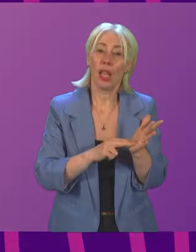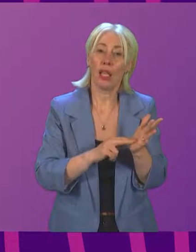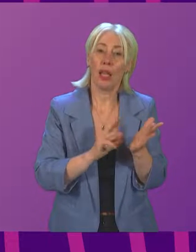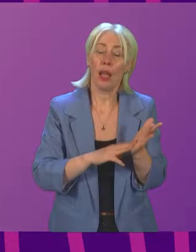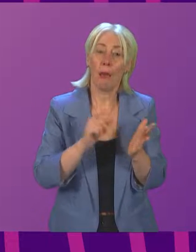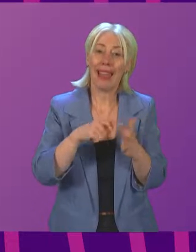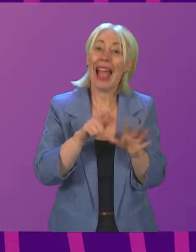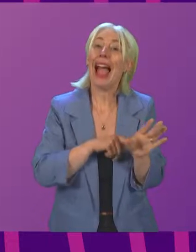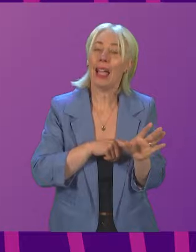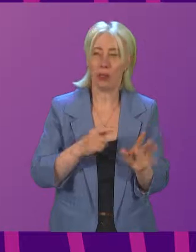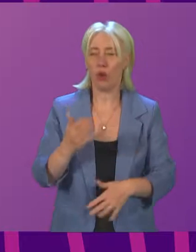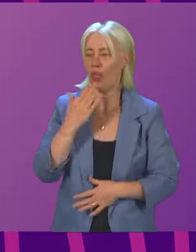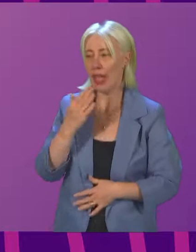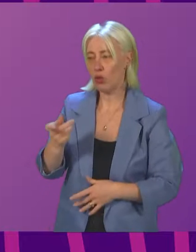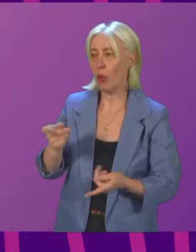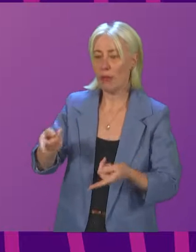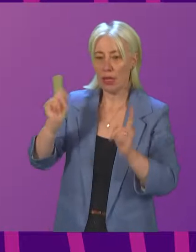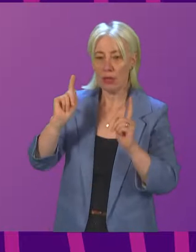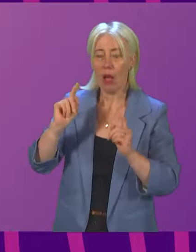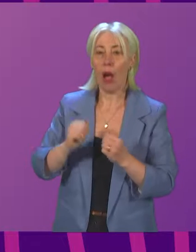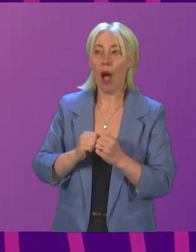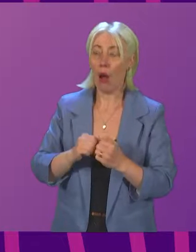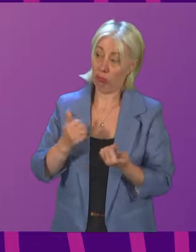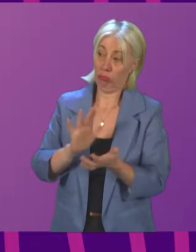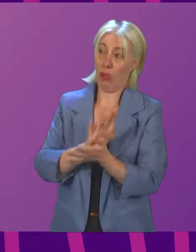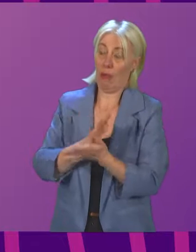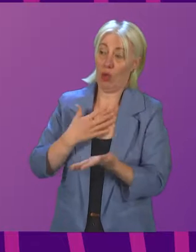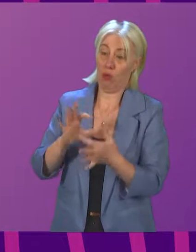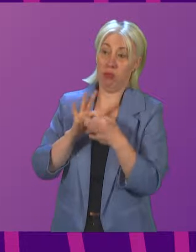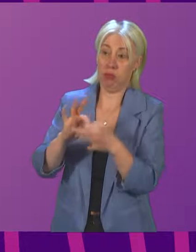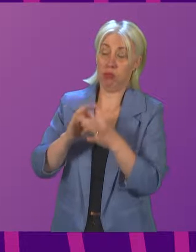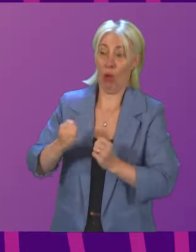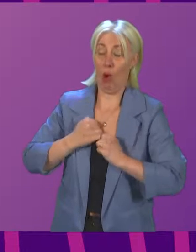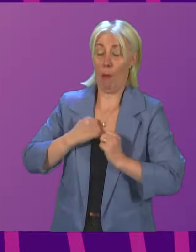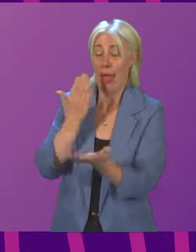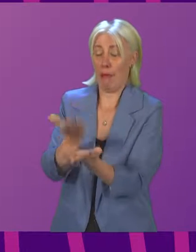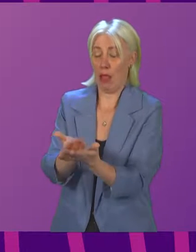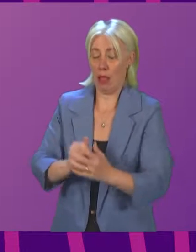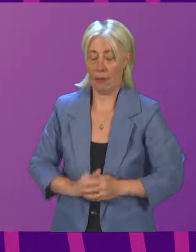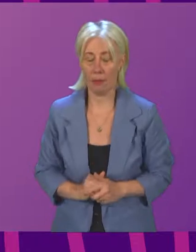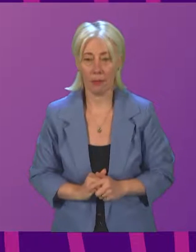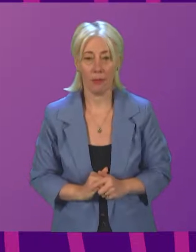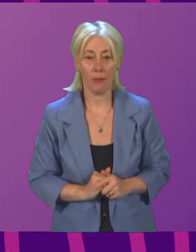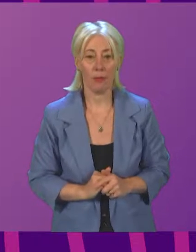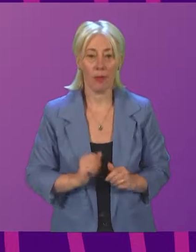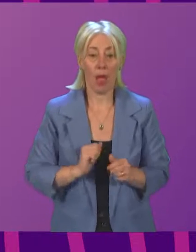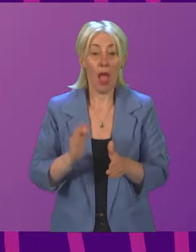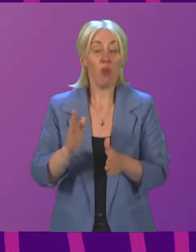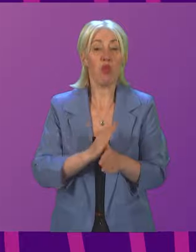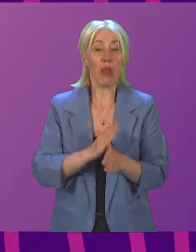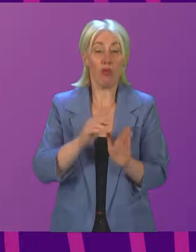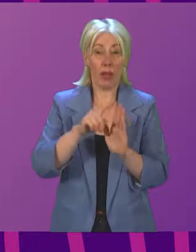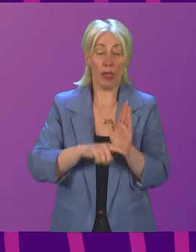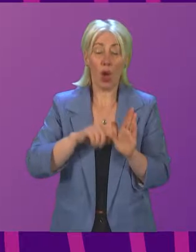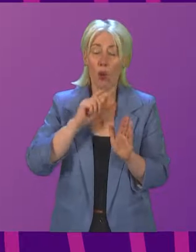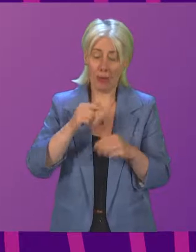I thank the Minister for her indication of working together on my member's bill. Given that primary legislation will take